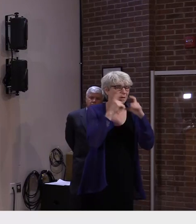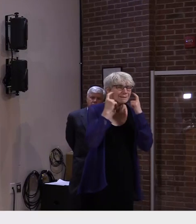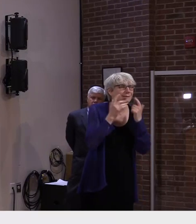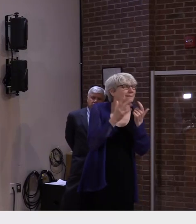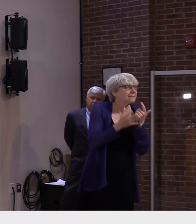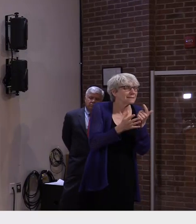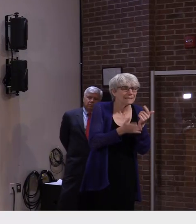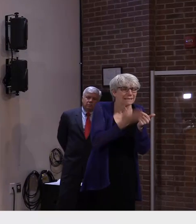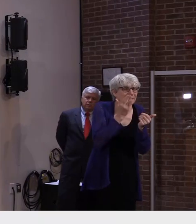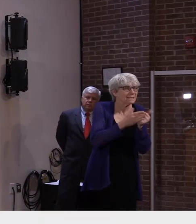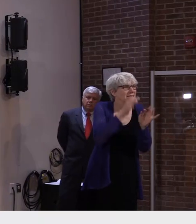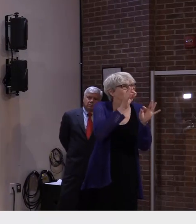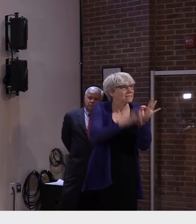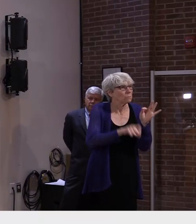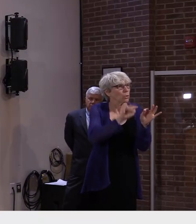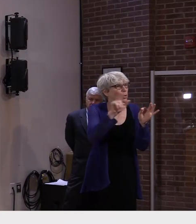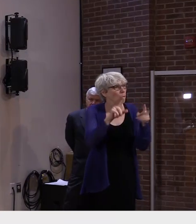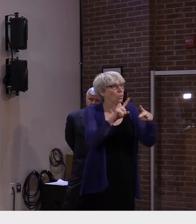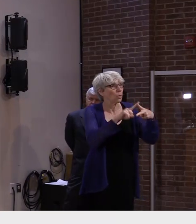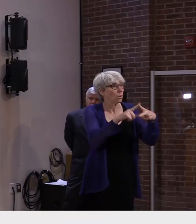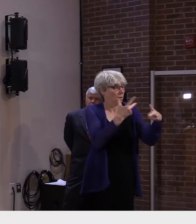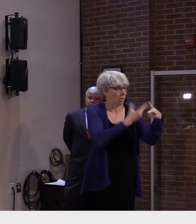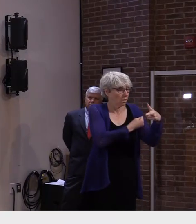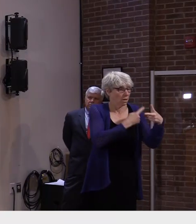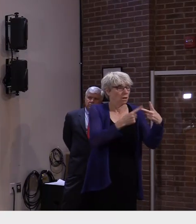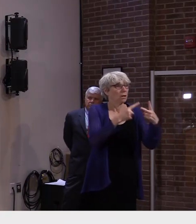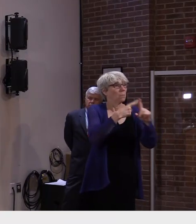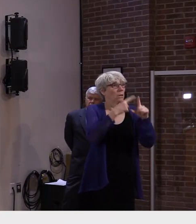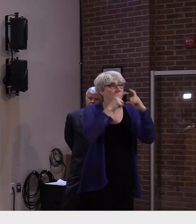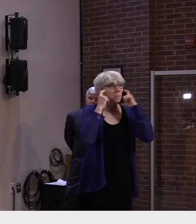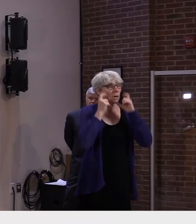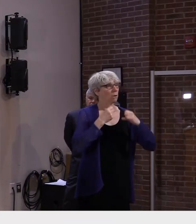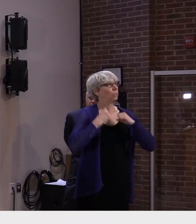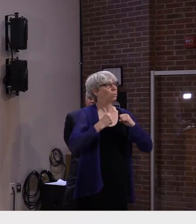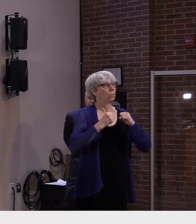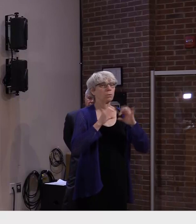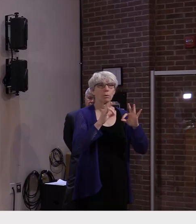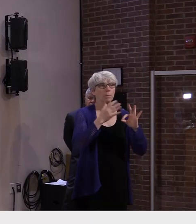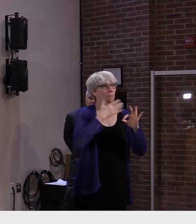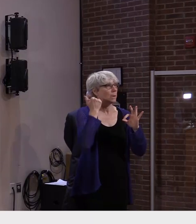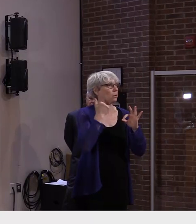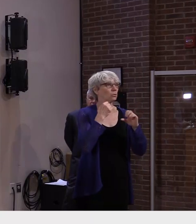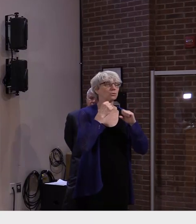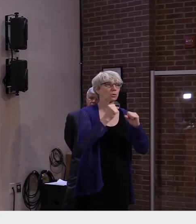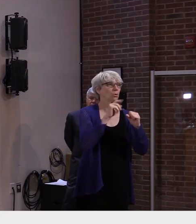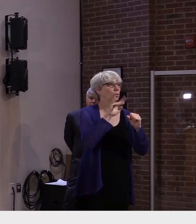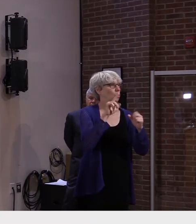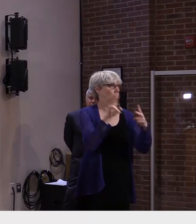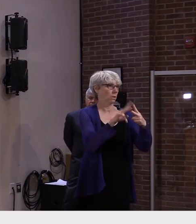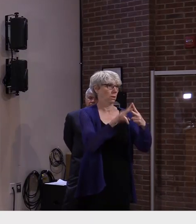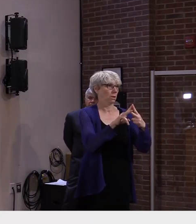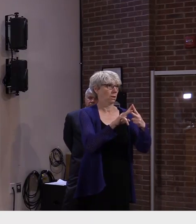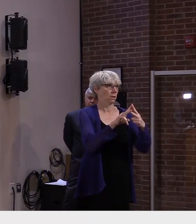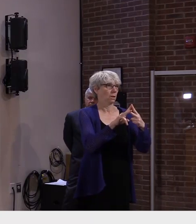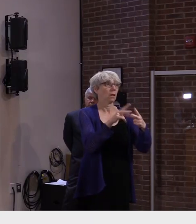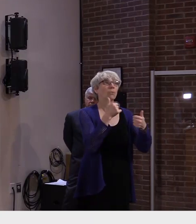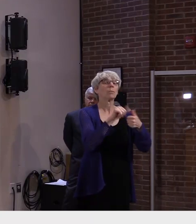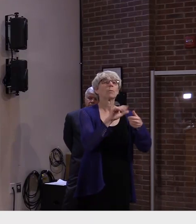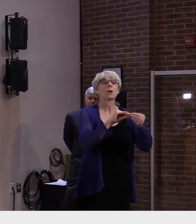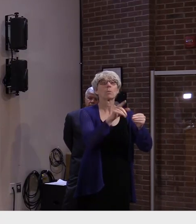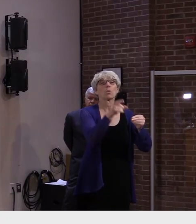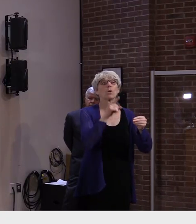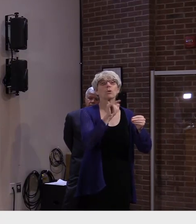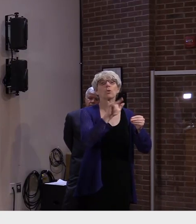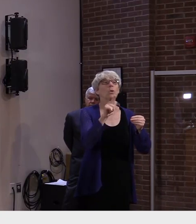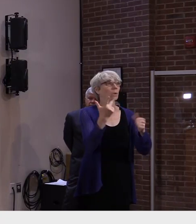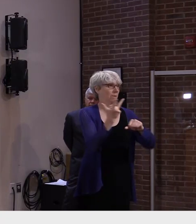the vaccine to keep everyone safer. But remember, the most powerful tool right now is the vaccine.